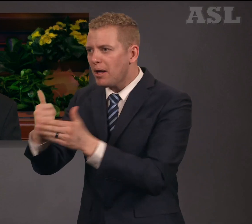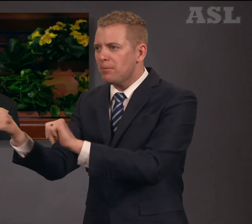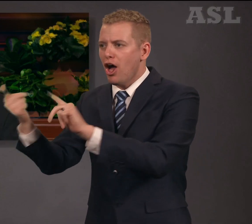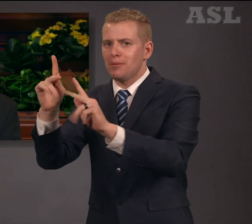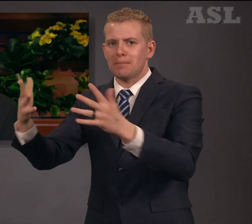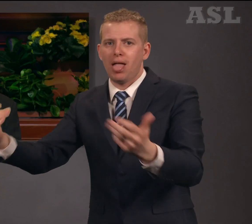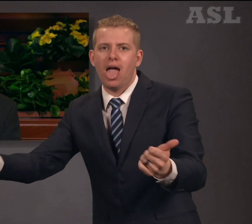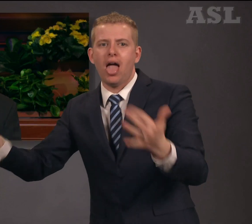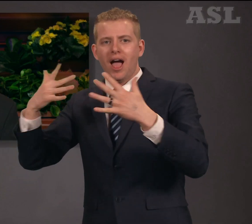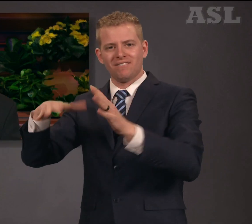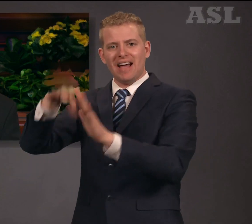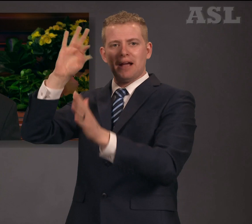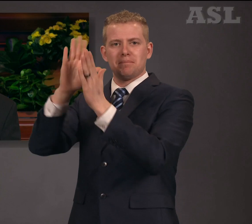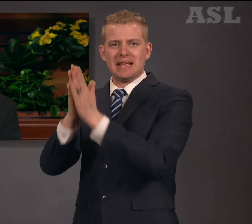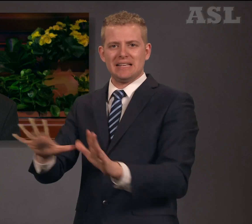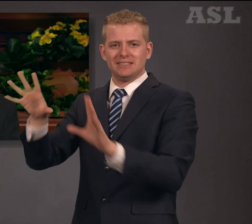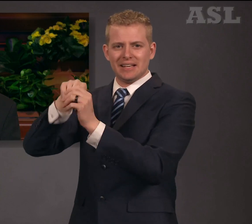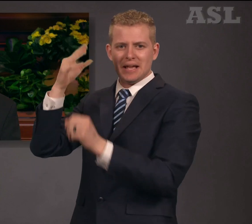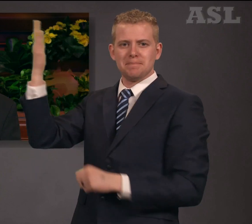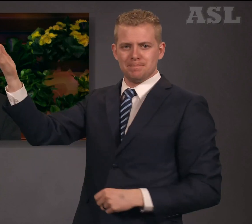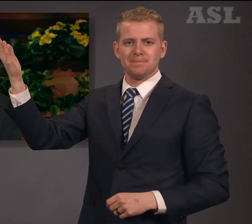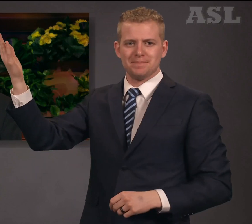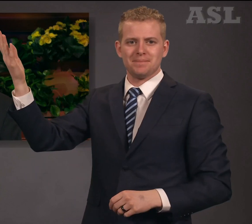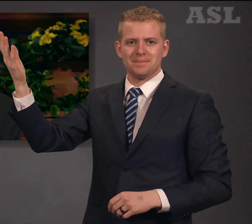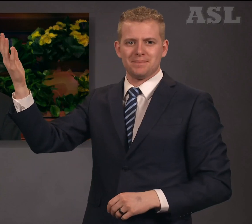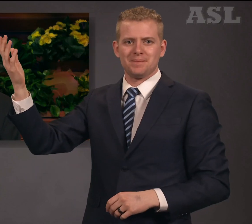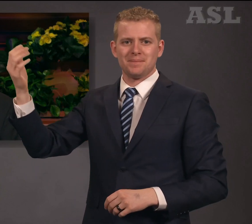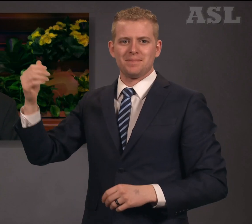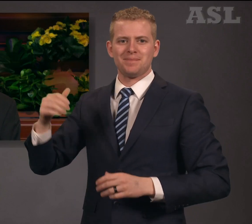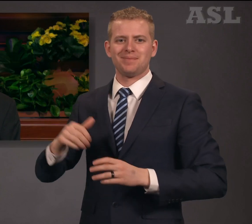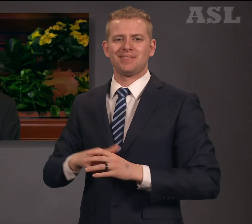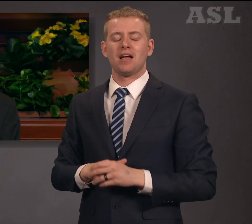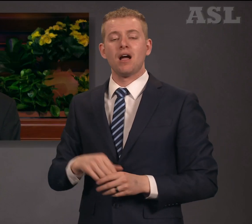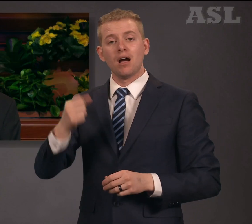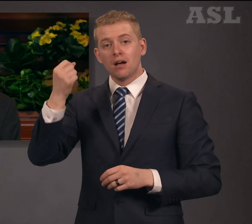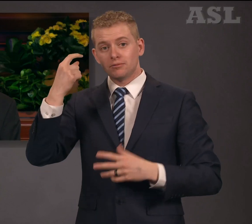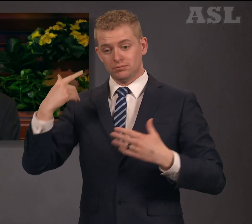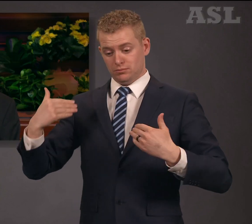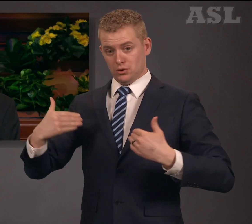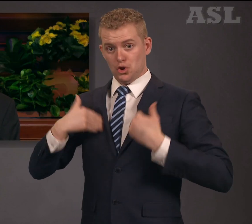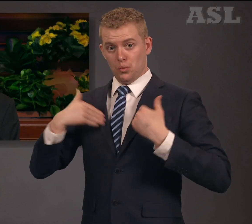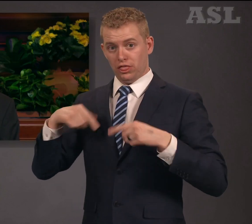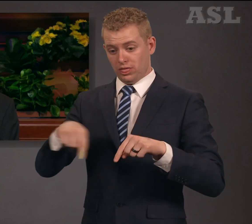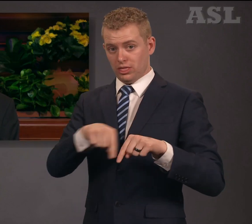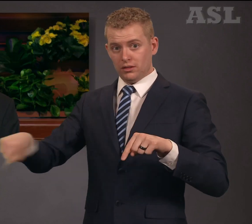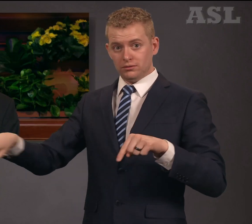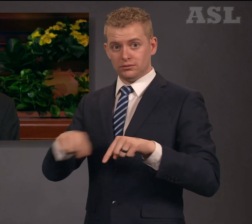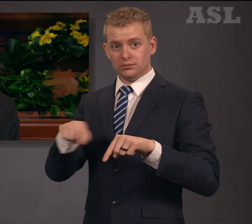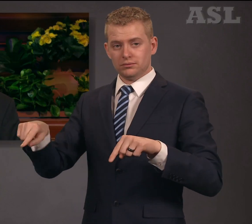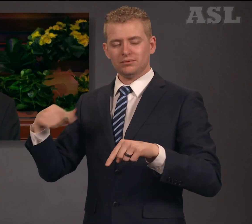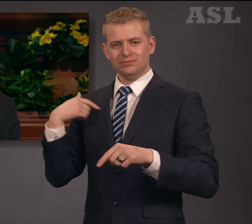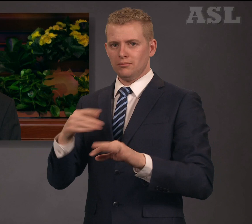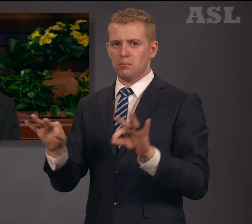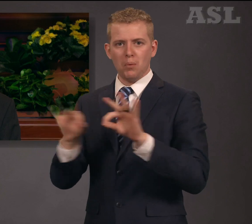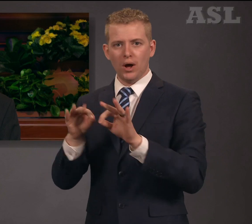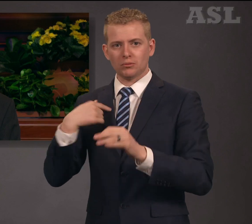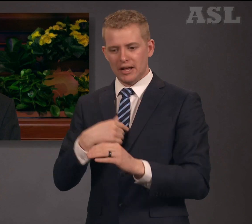others. The rising generation will become the nurturers of the